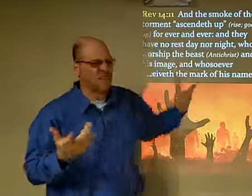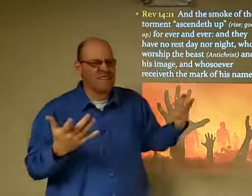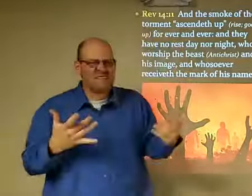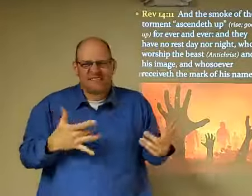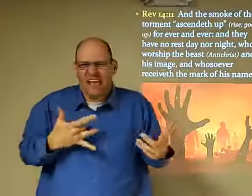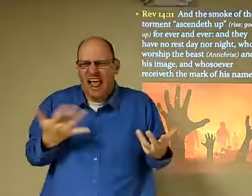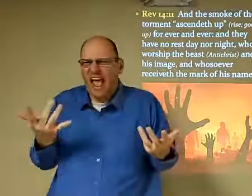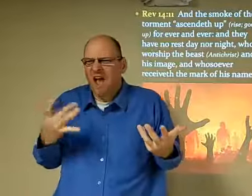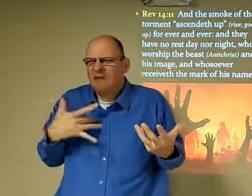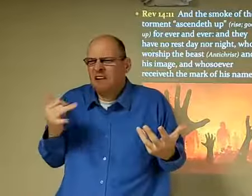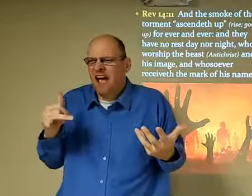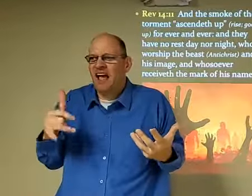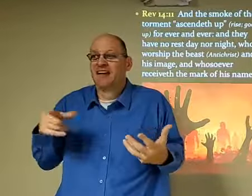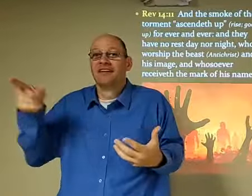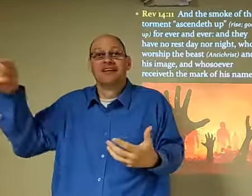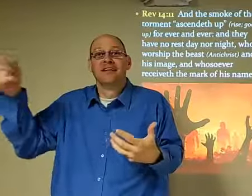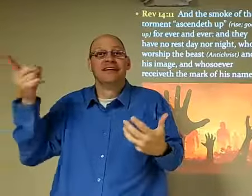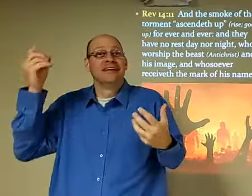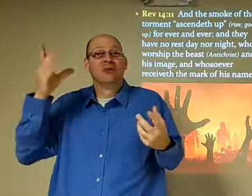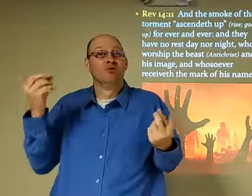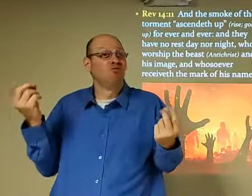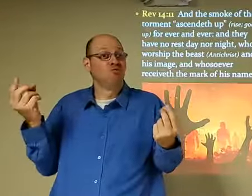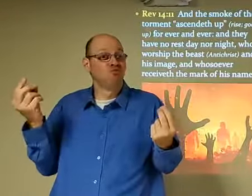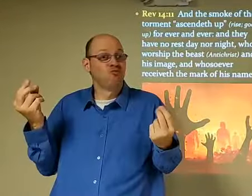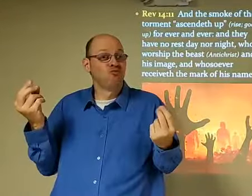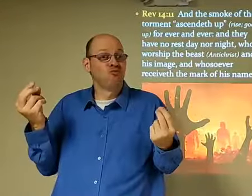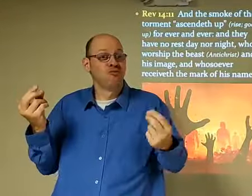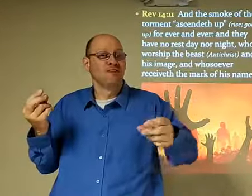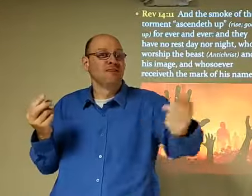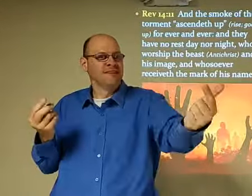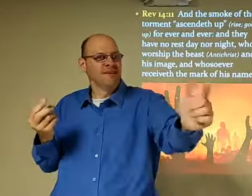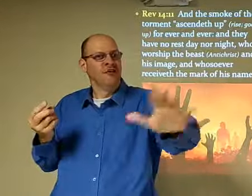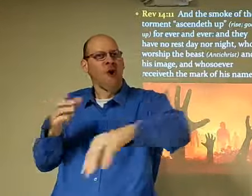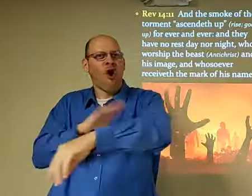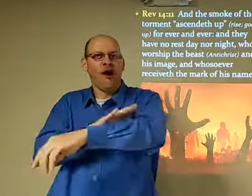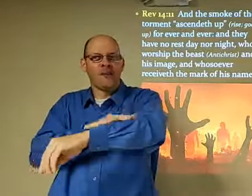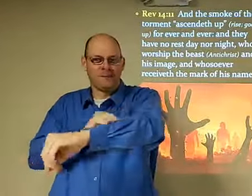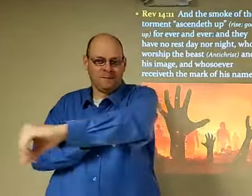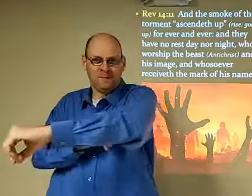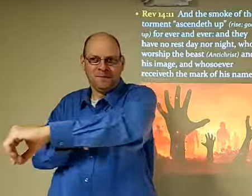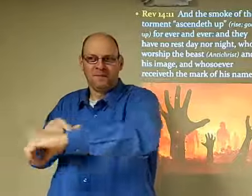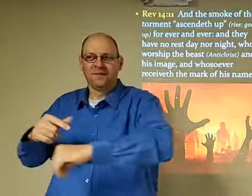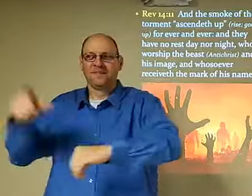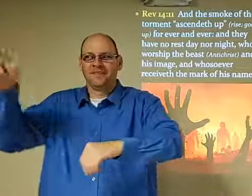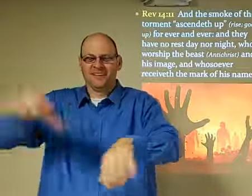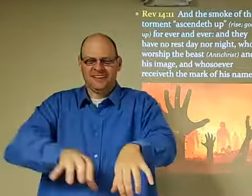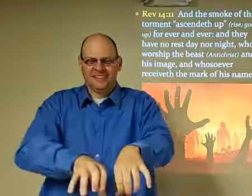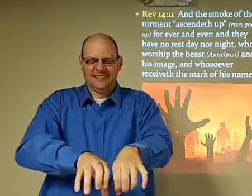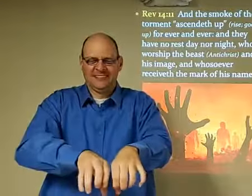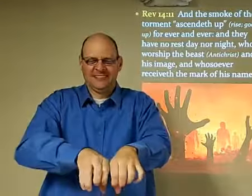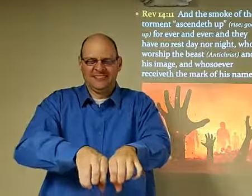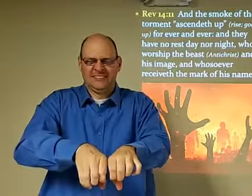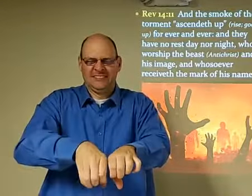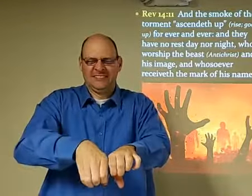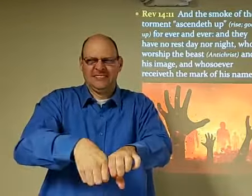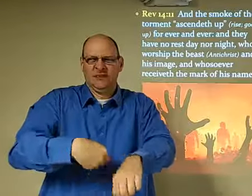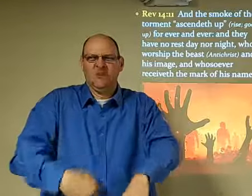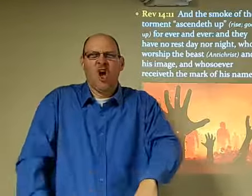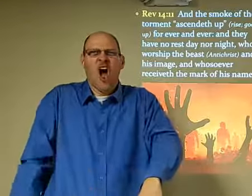You know, the word torment. was. And what did he, what did he do? He says, let me see your arm. And he started